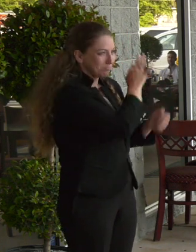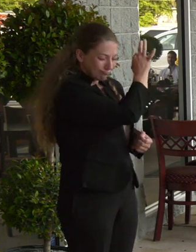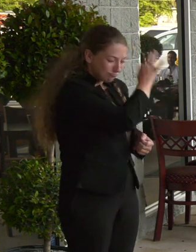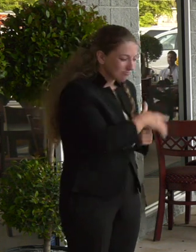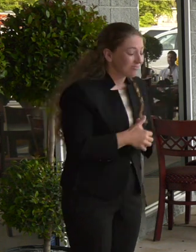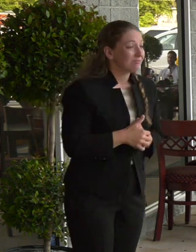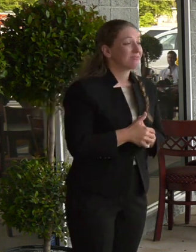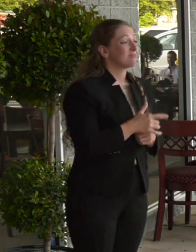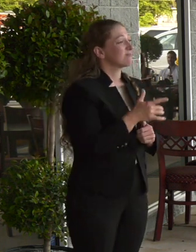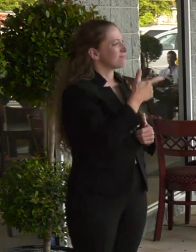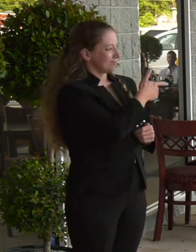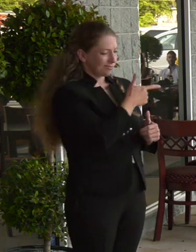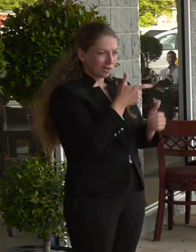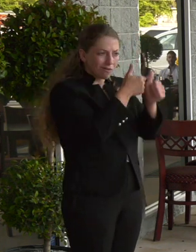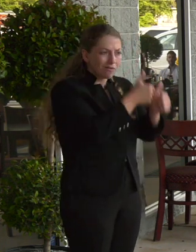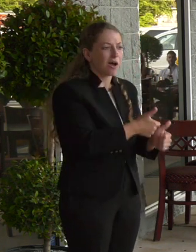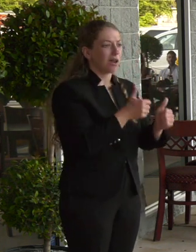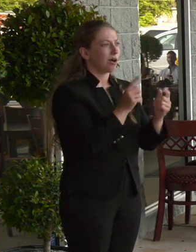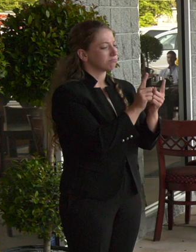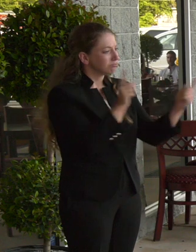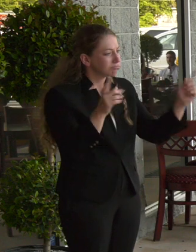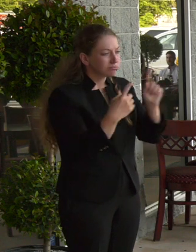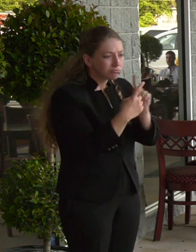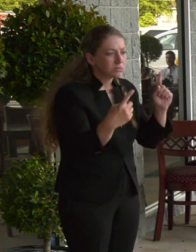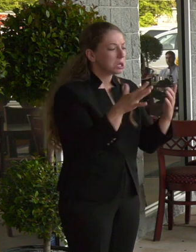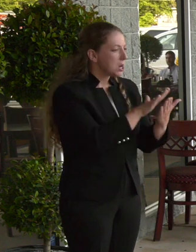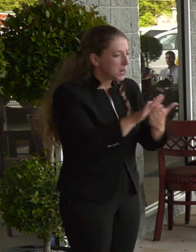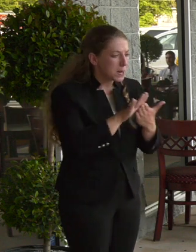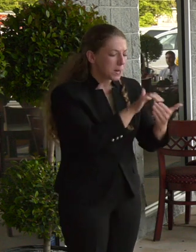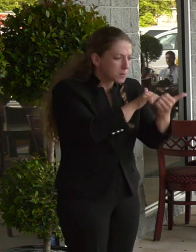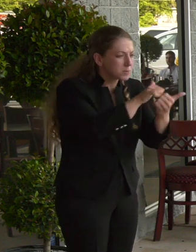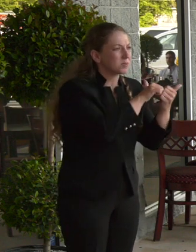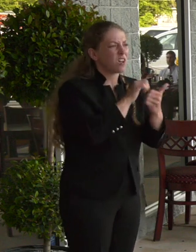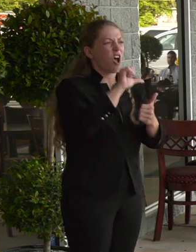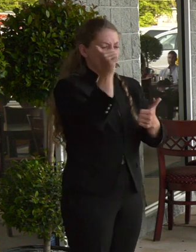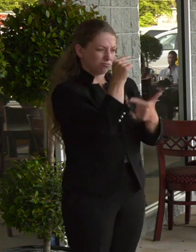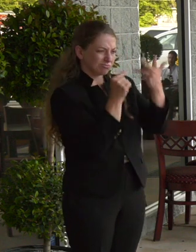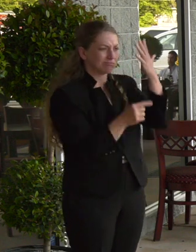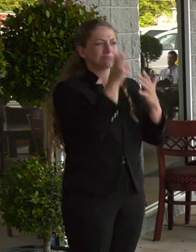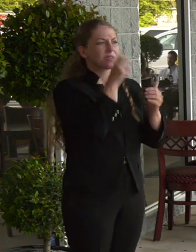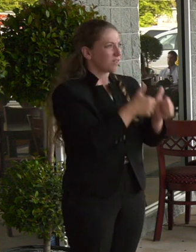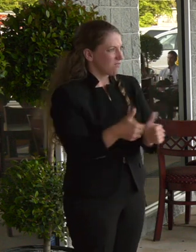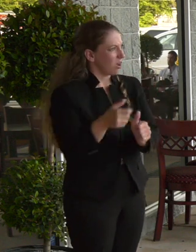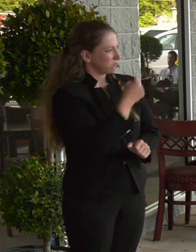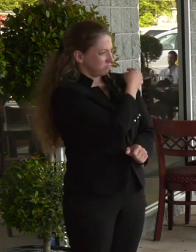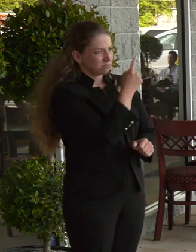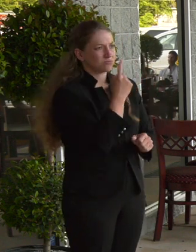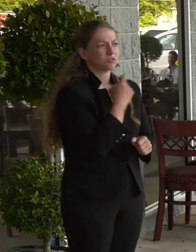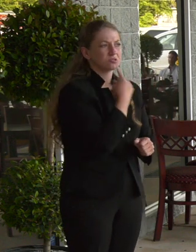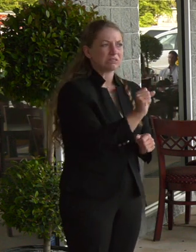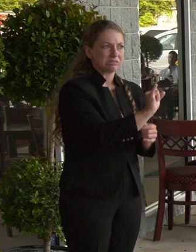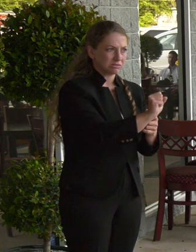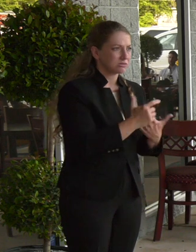They're practicing social distancing, sanitation, and other measures are in place. This outdoor dining takes advantage of the relaxed enforcement